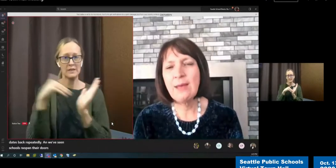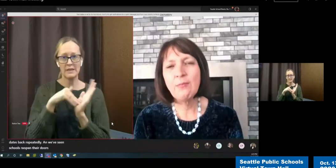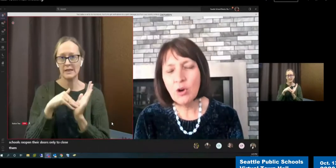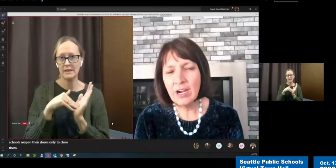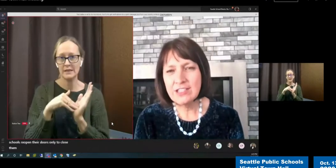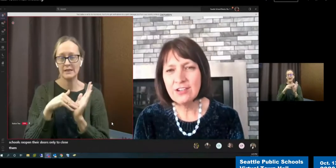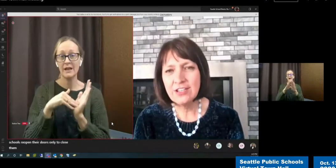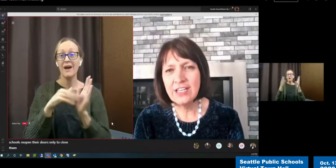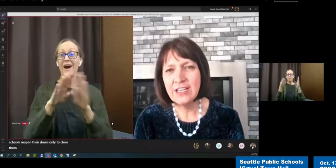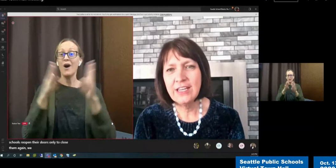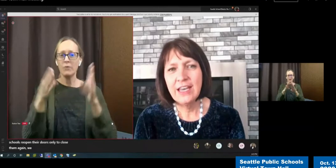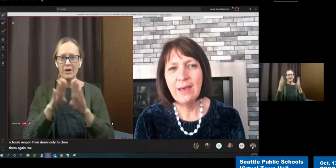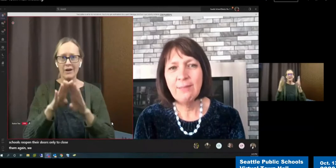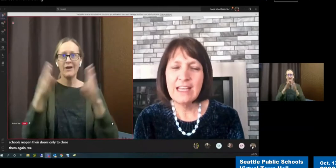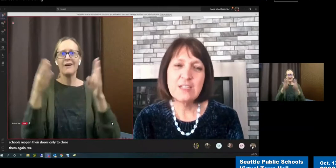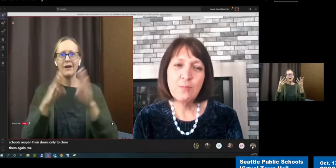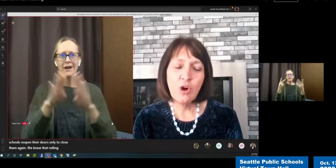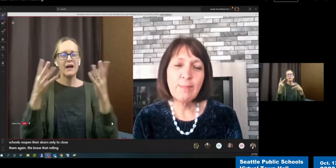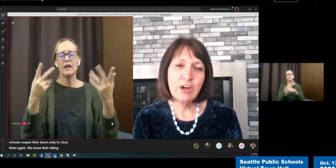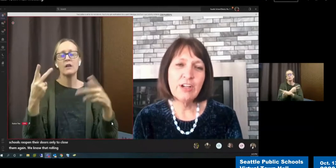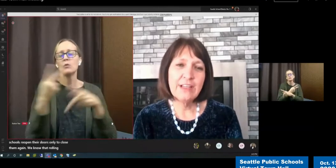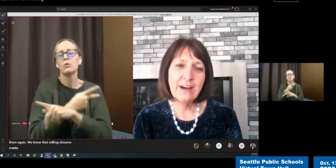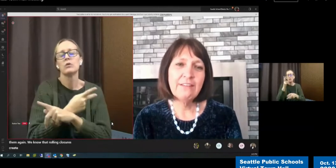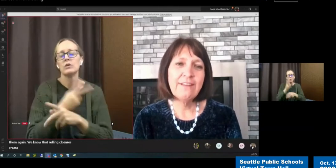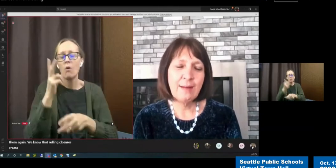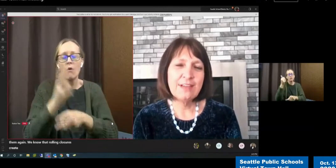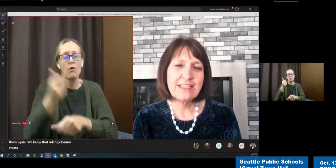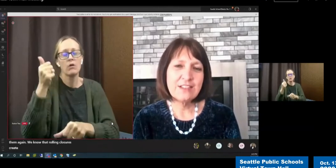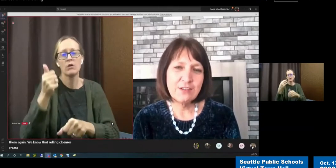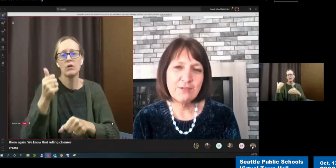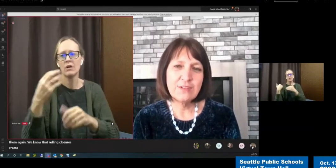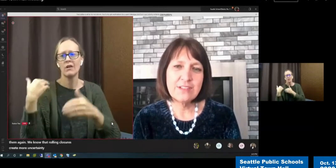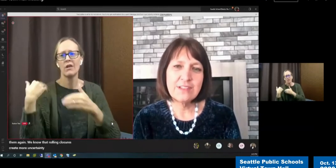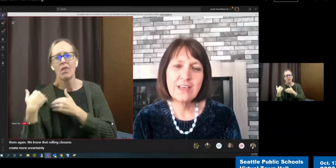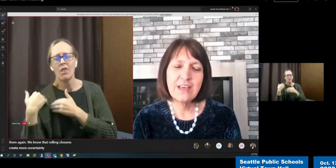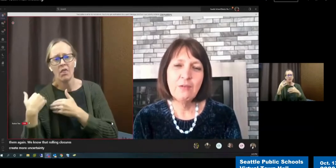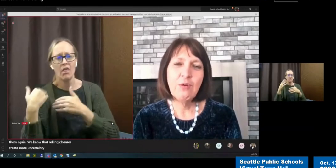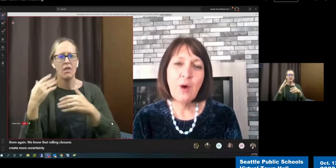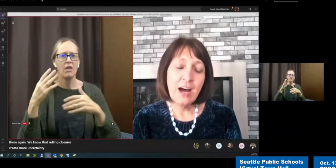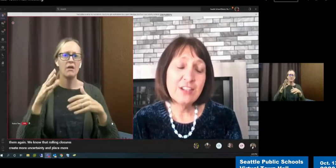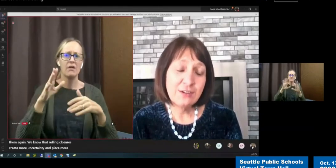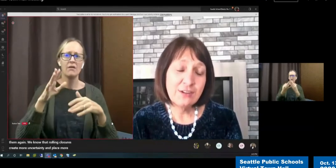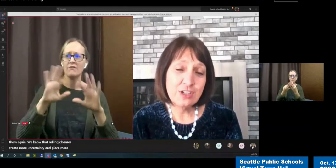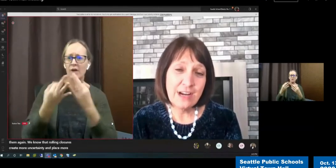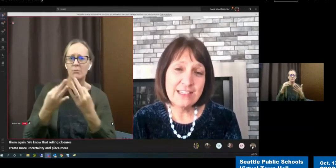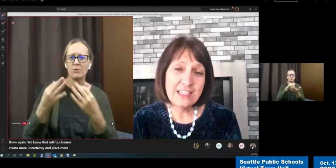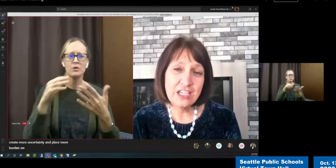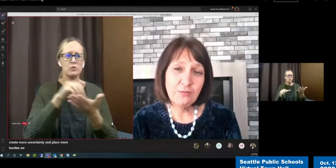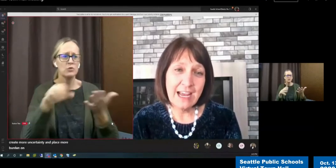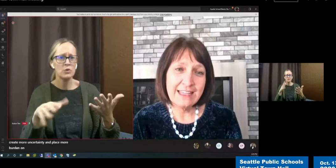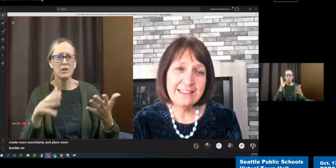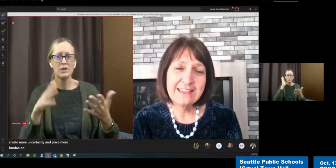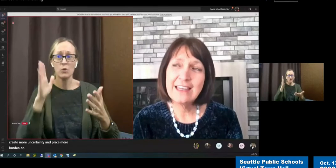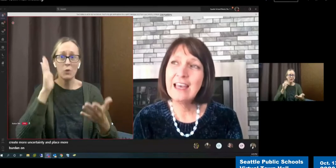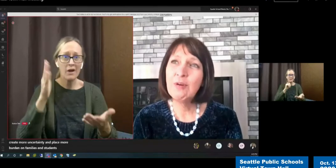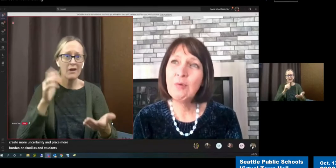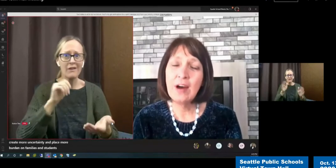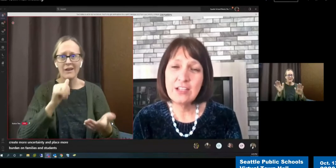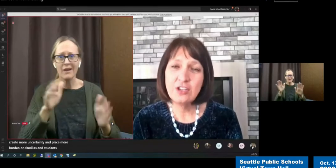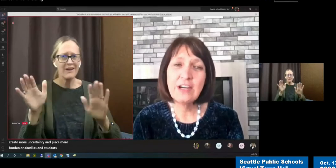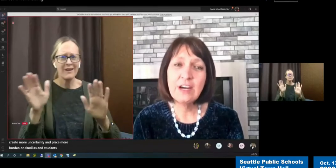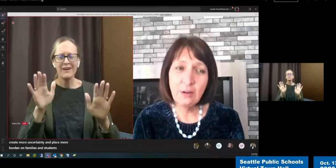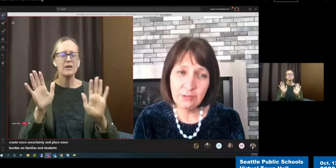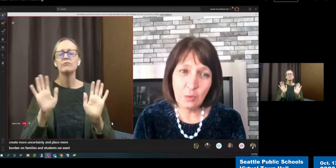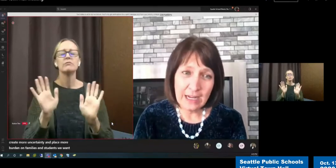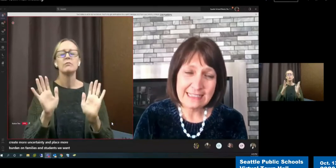create more uncertainty and place more burden on families and students. We want to do this transition right. And we want